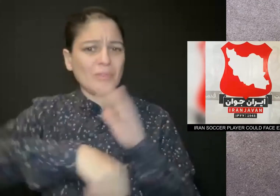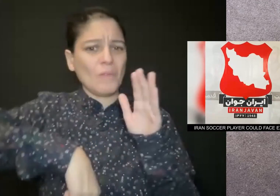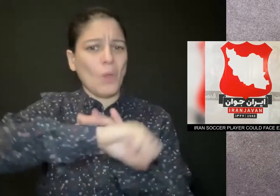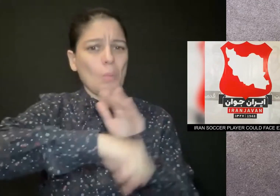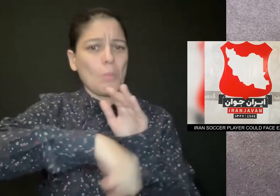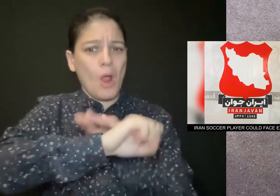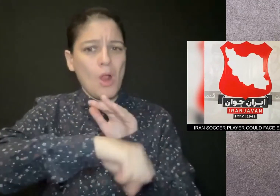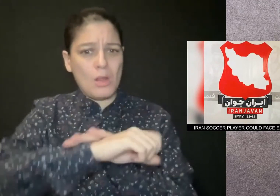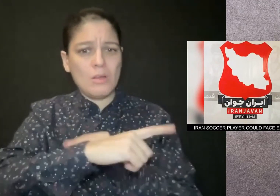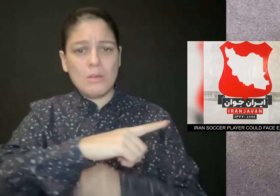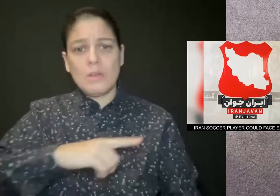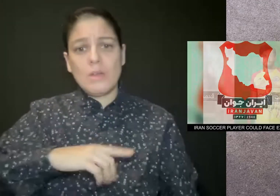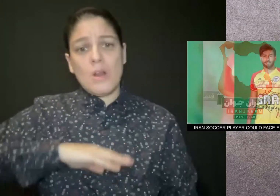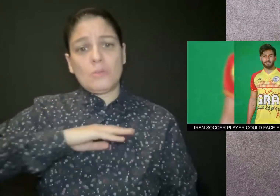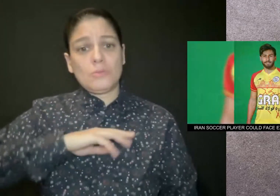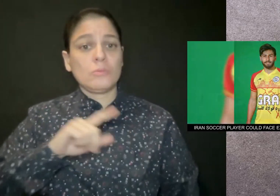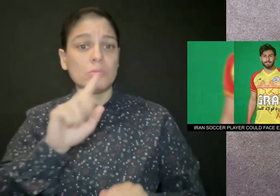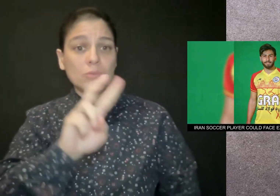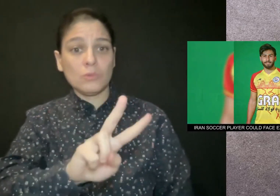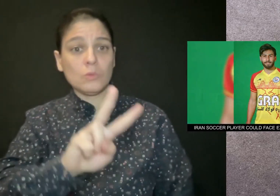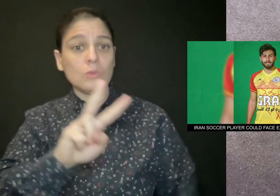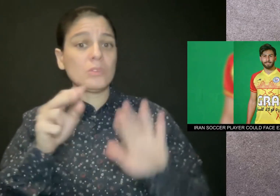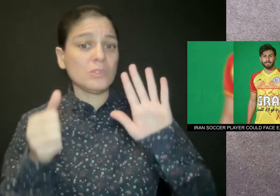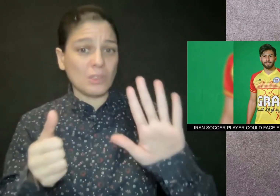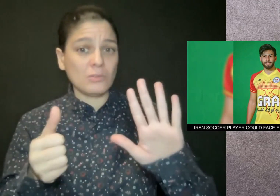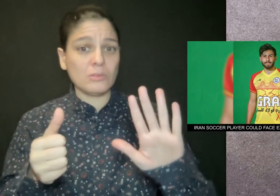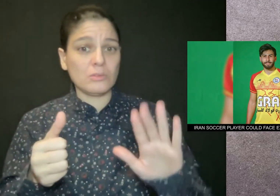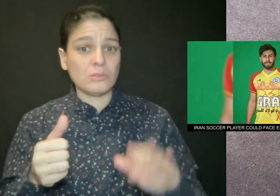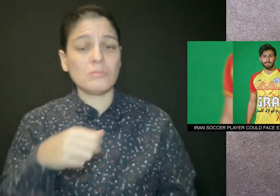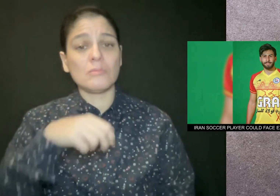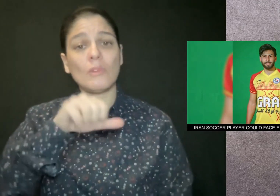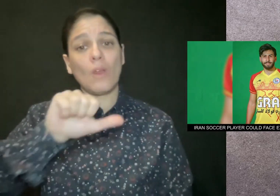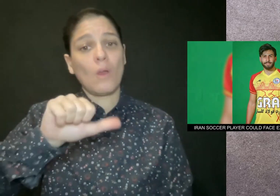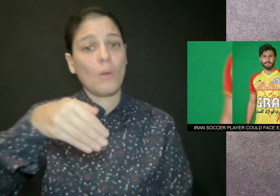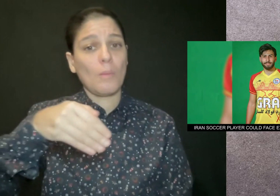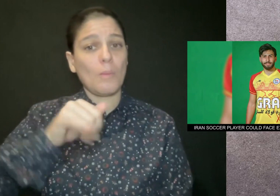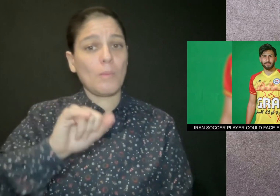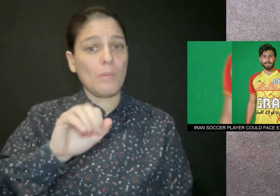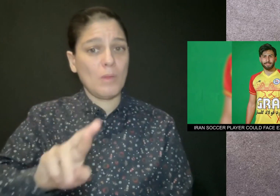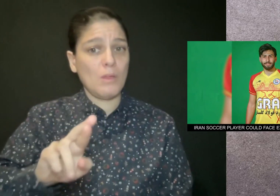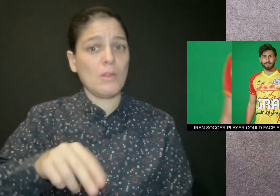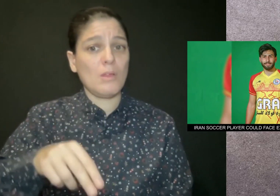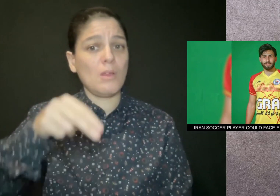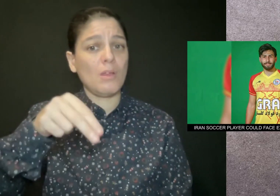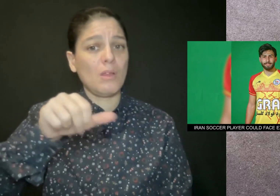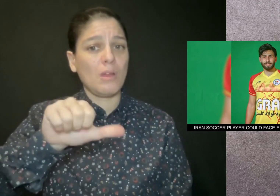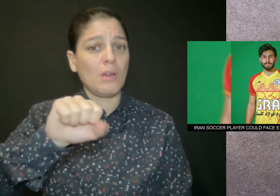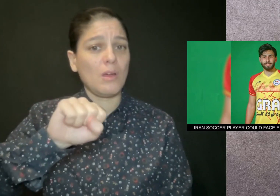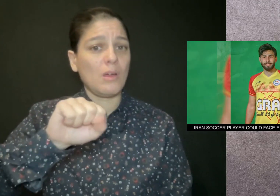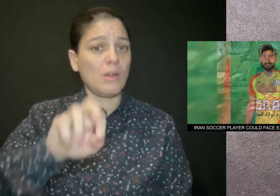that Iran may execute 26-year-old soccer player Amir